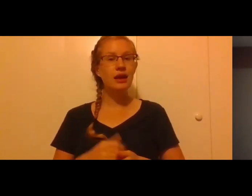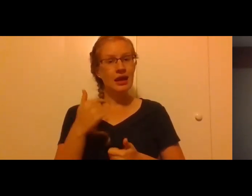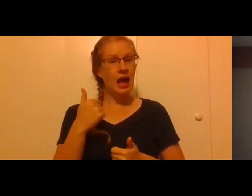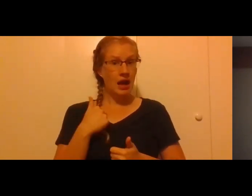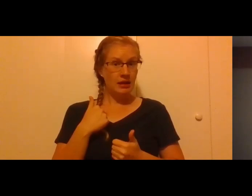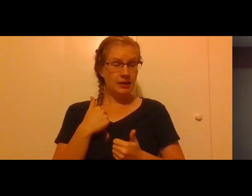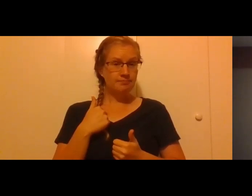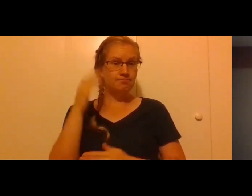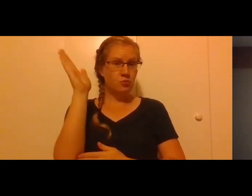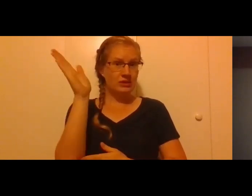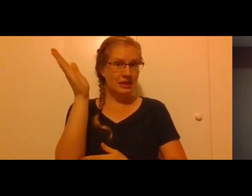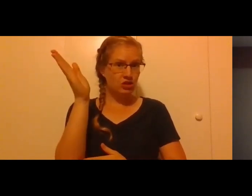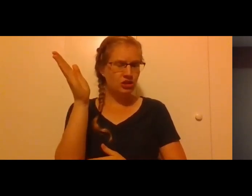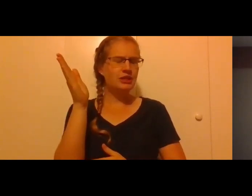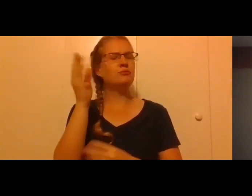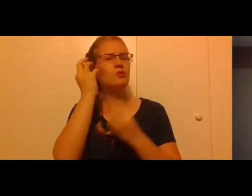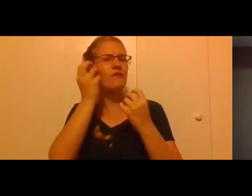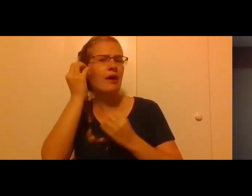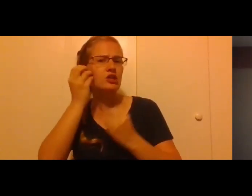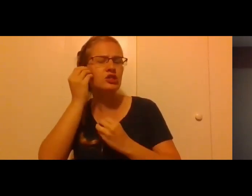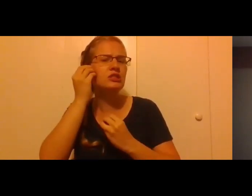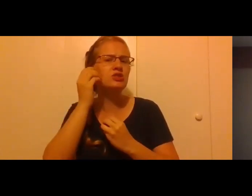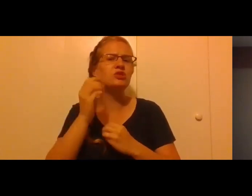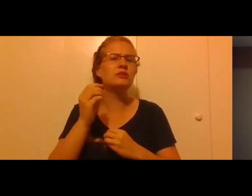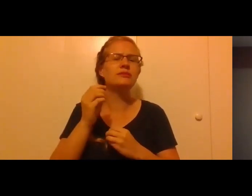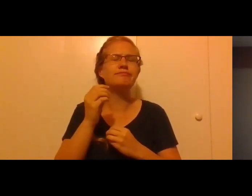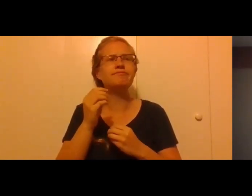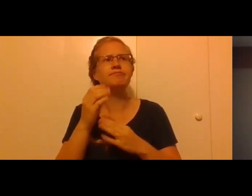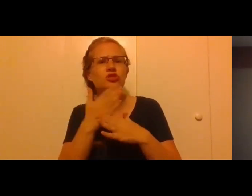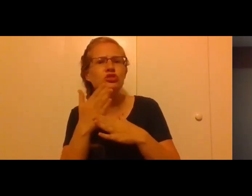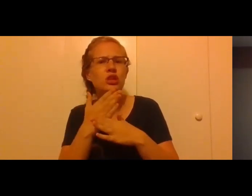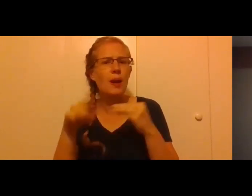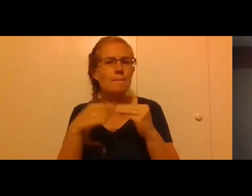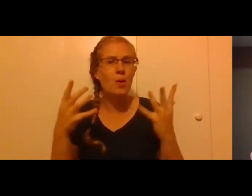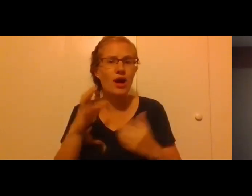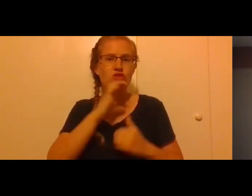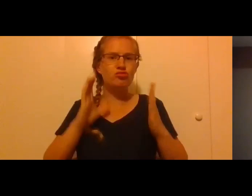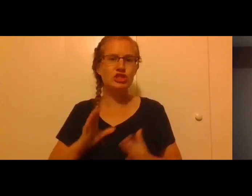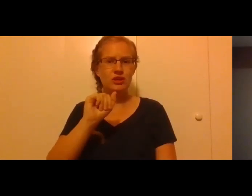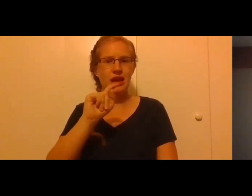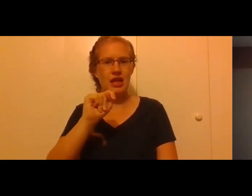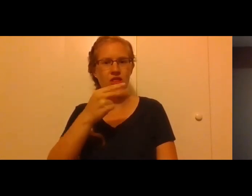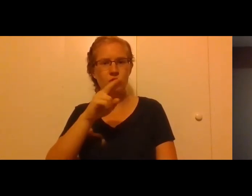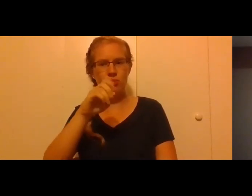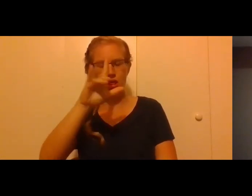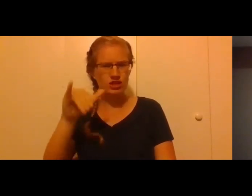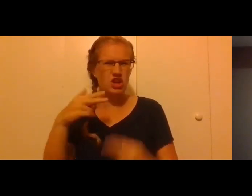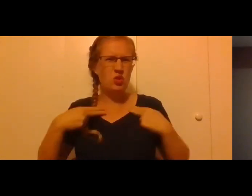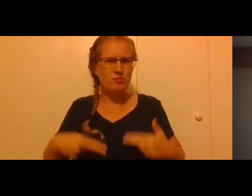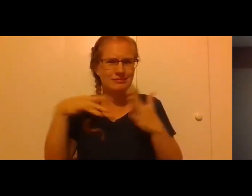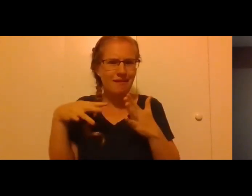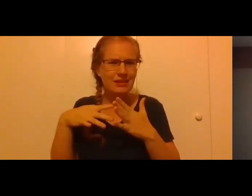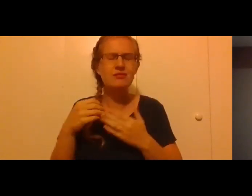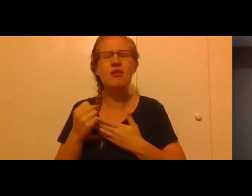presentation and some reflections really that talk more about Christian anthropology and some of the priorities